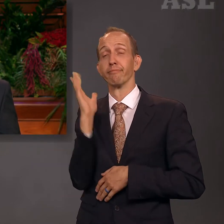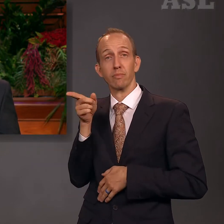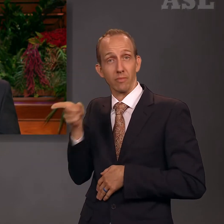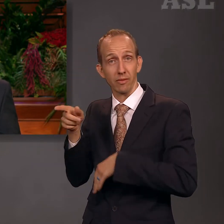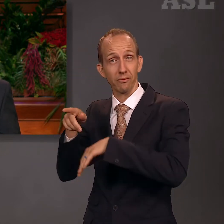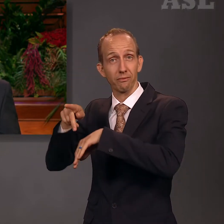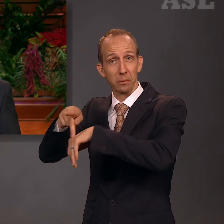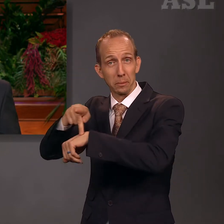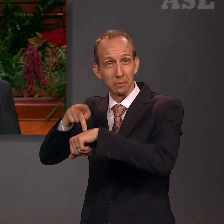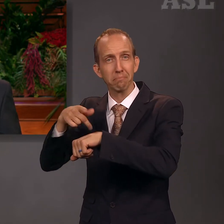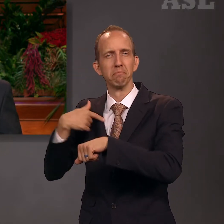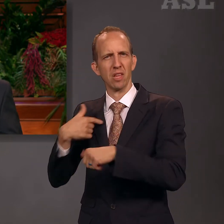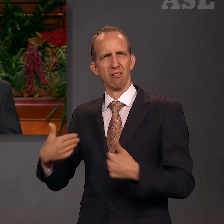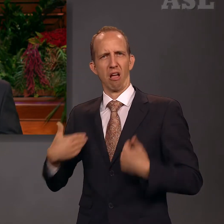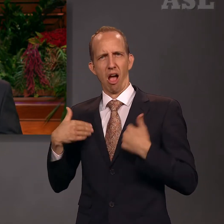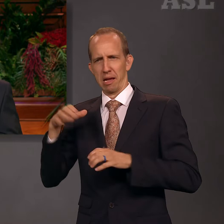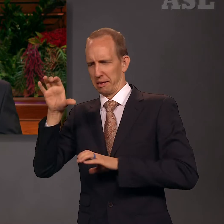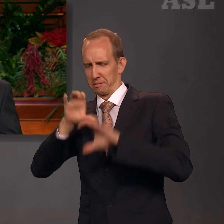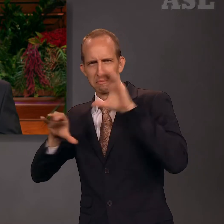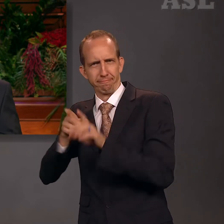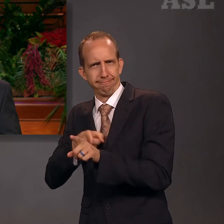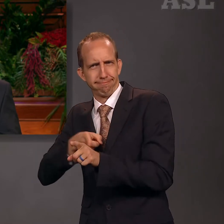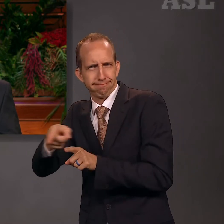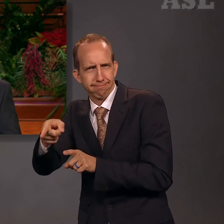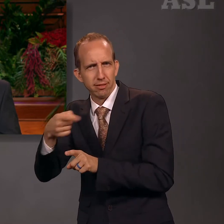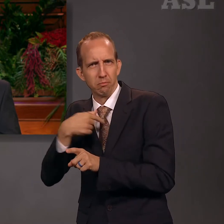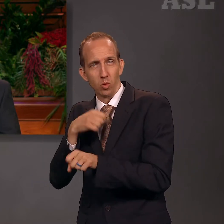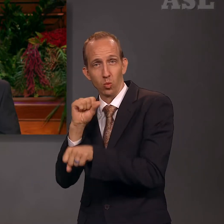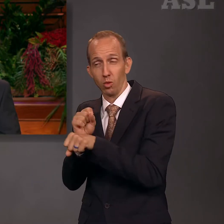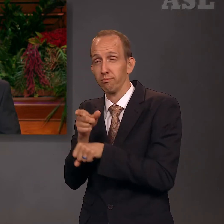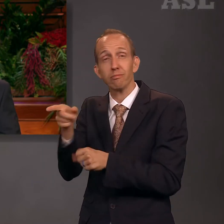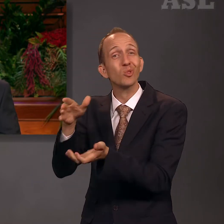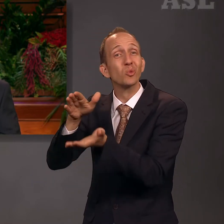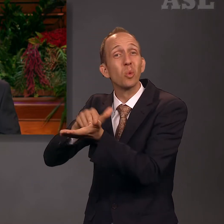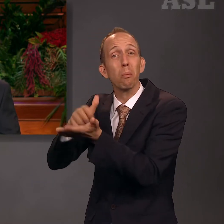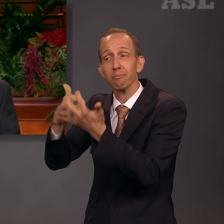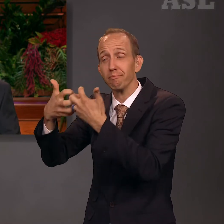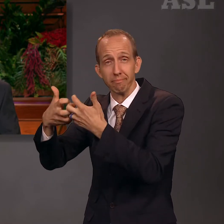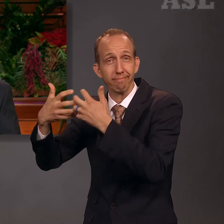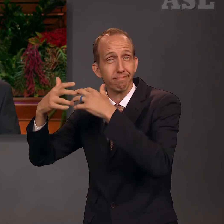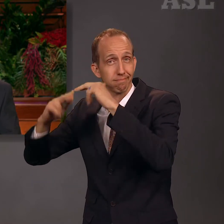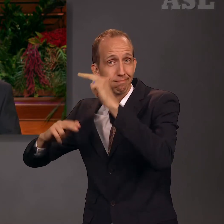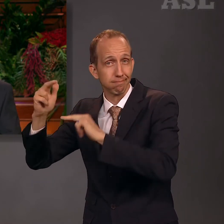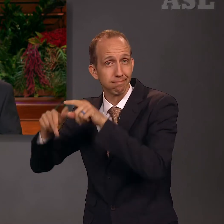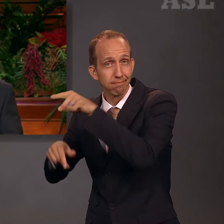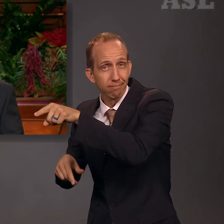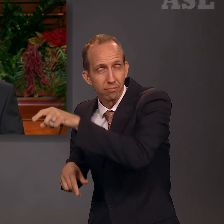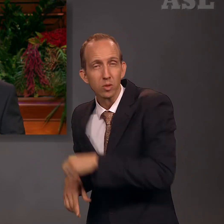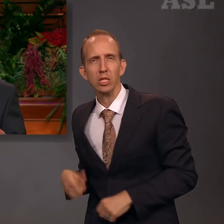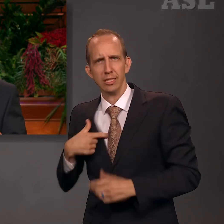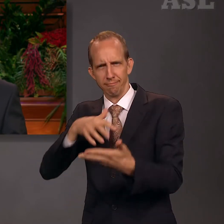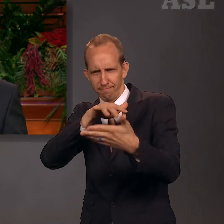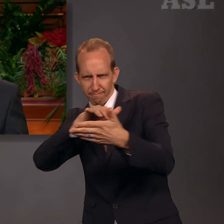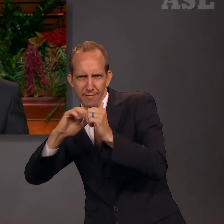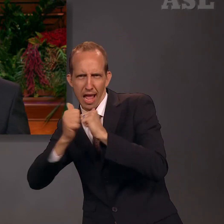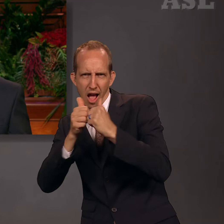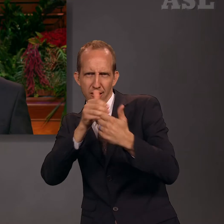I learned how to make soap and the process of how it works. When you mix oils with an